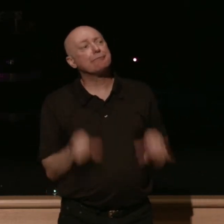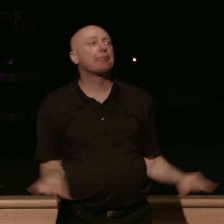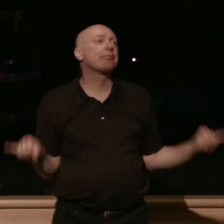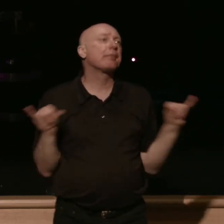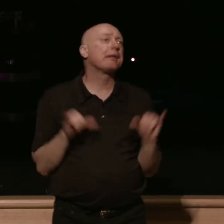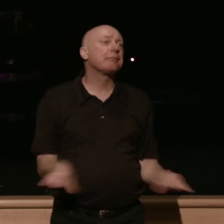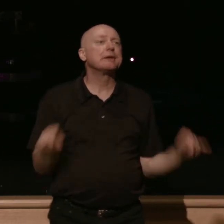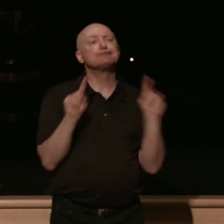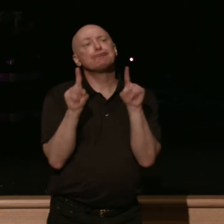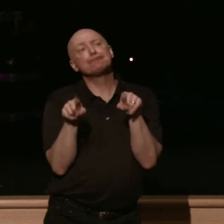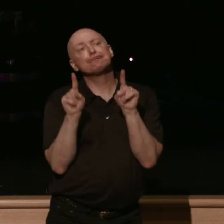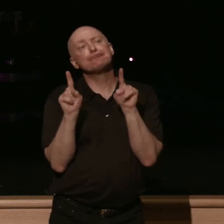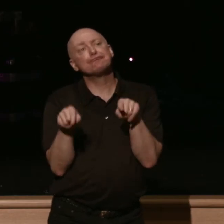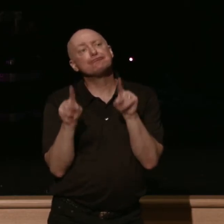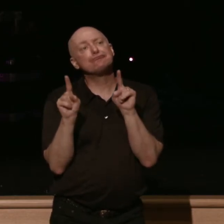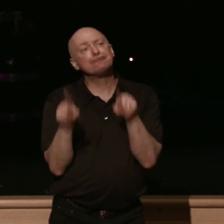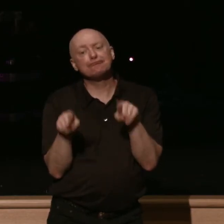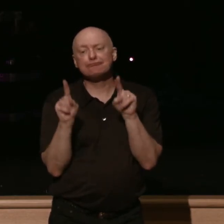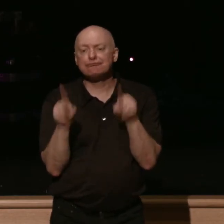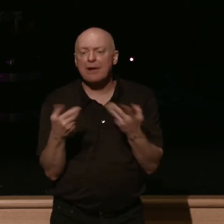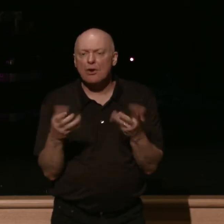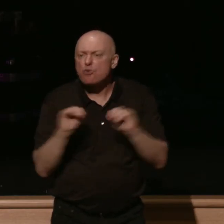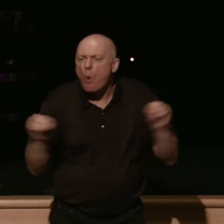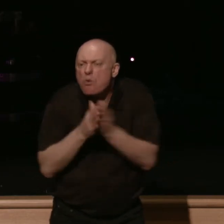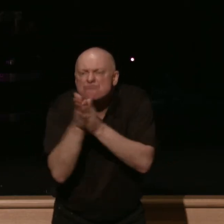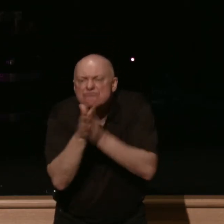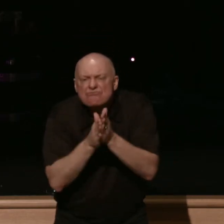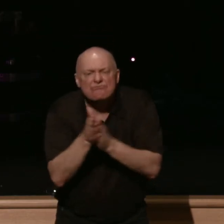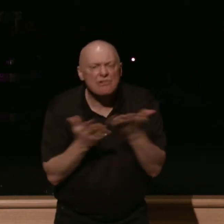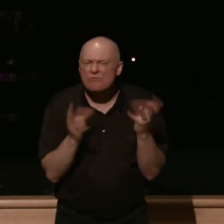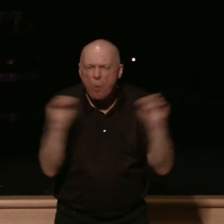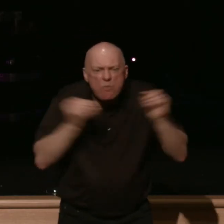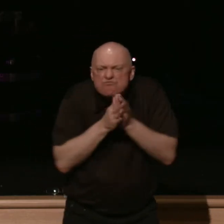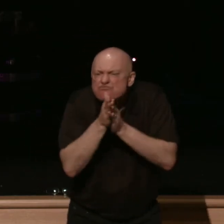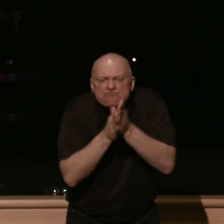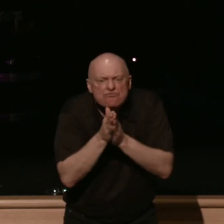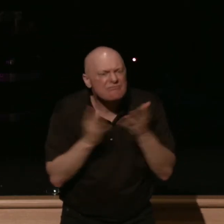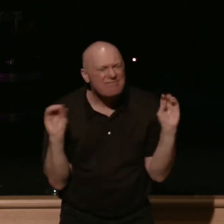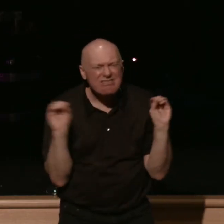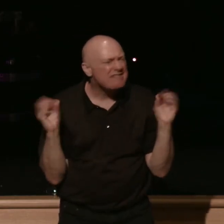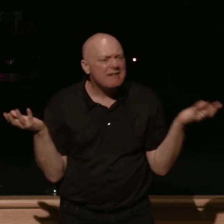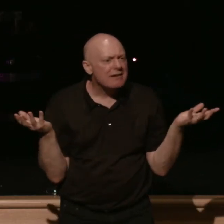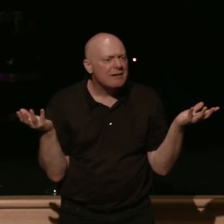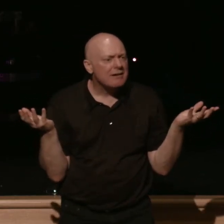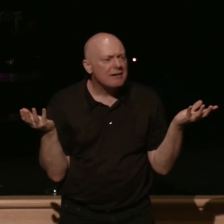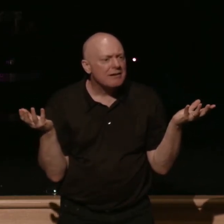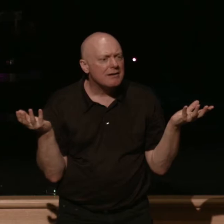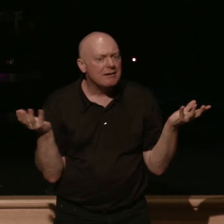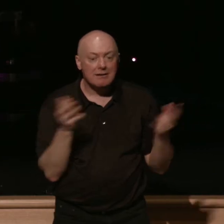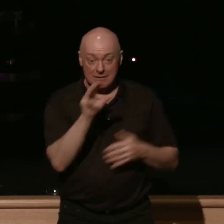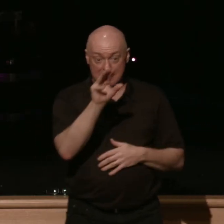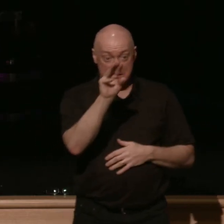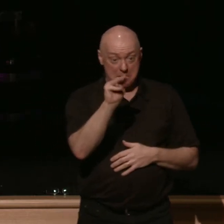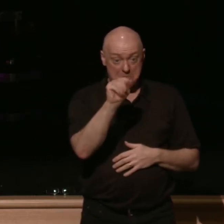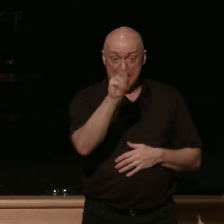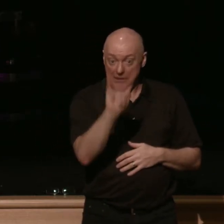following the Lord. Just a la-di-da following Him. Thus far in Malachi, we've seen the Lord speaking to them.